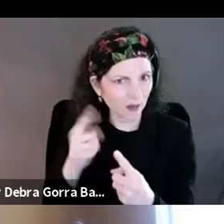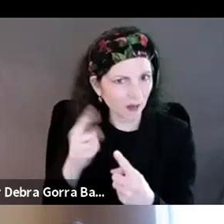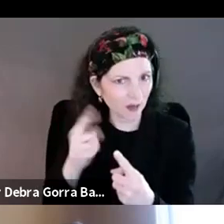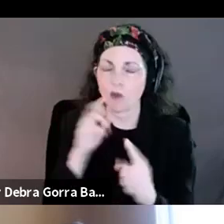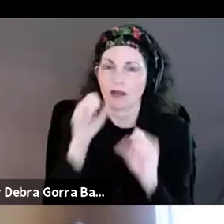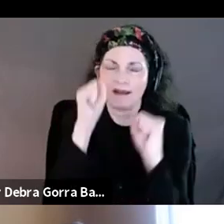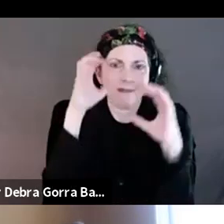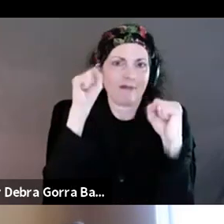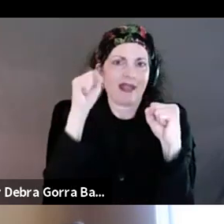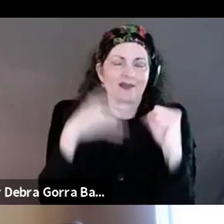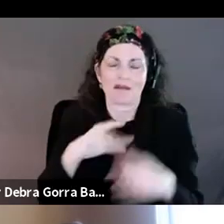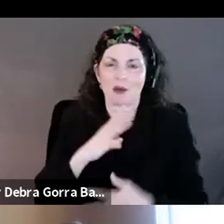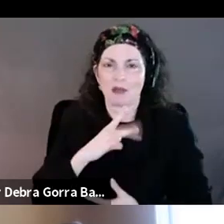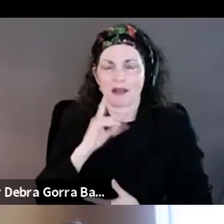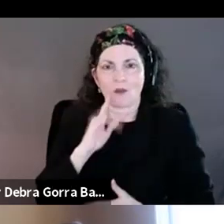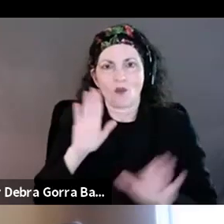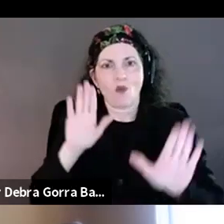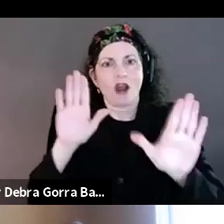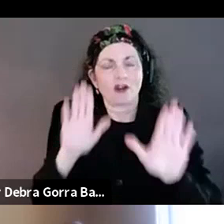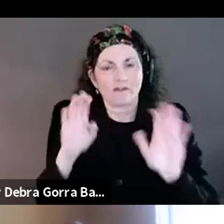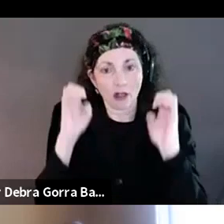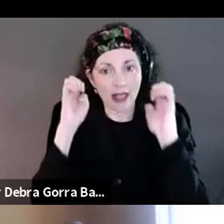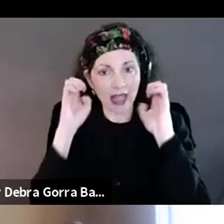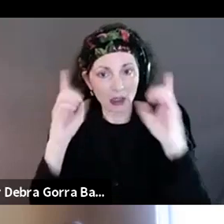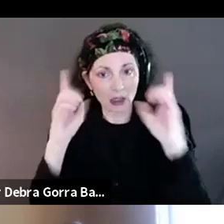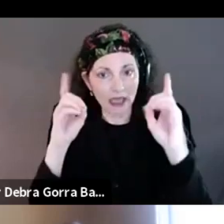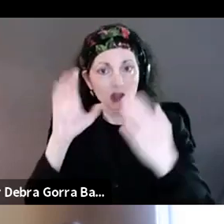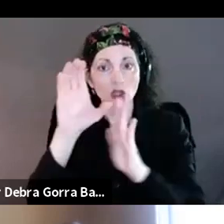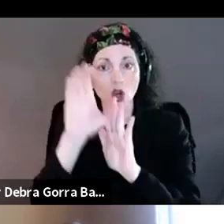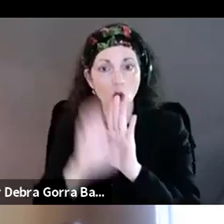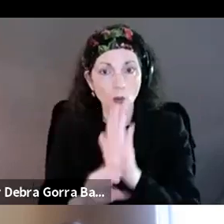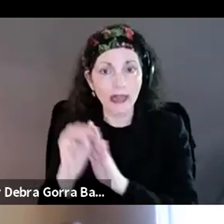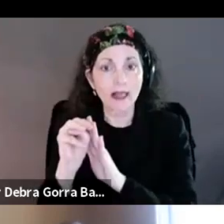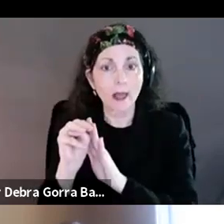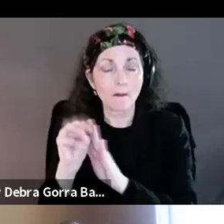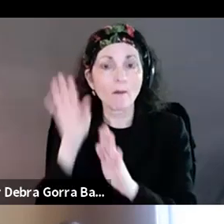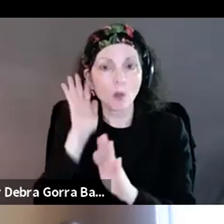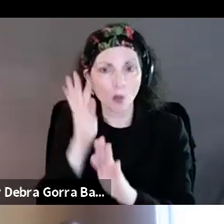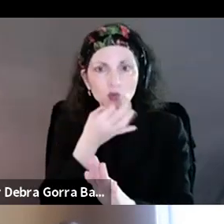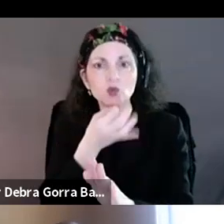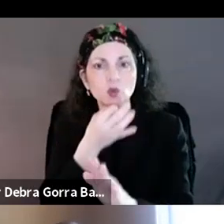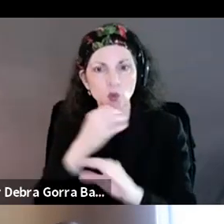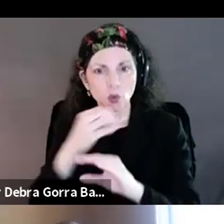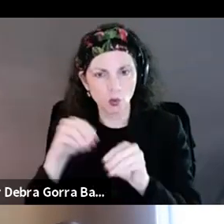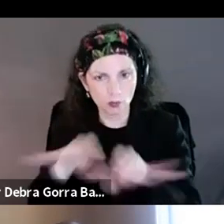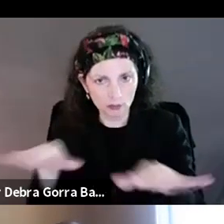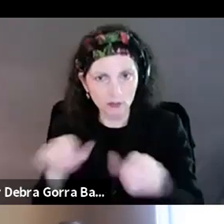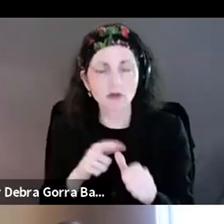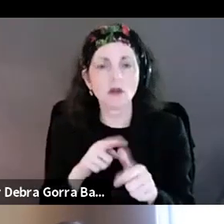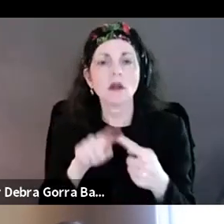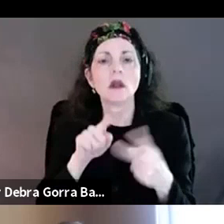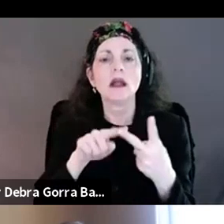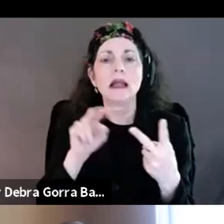cool educational curriculum, um, that's coming out. We've got, you know, Nicole mentioned the ER